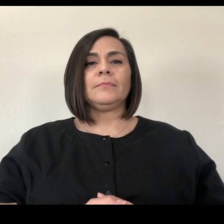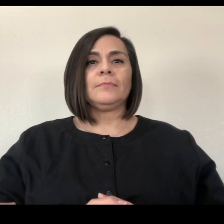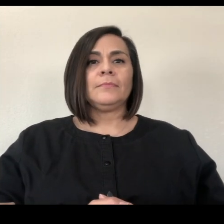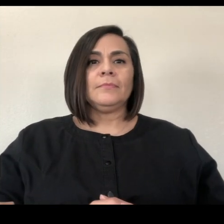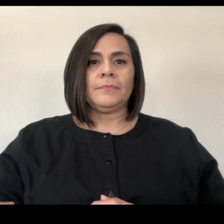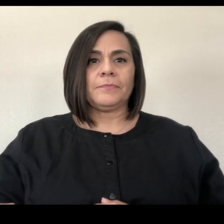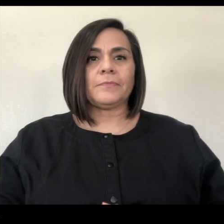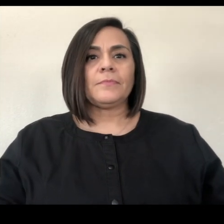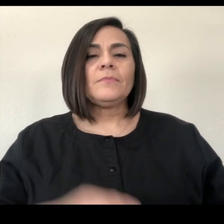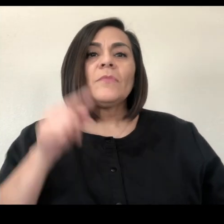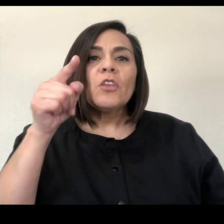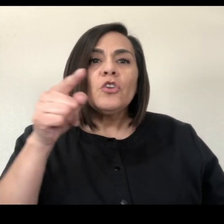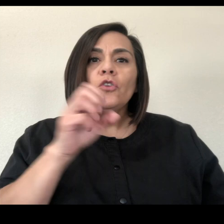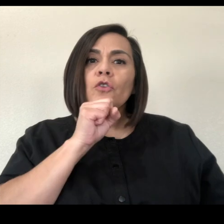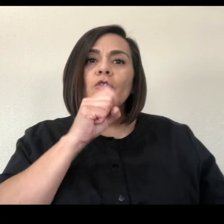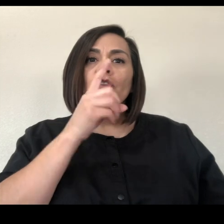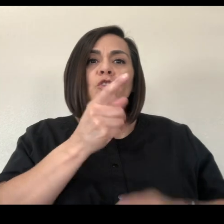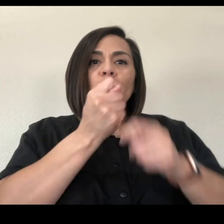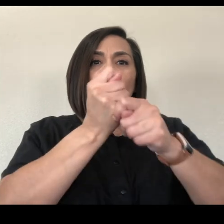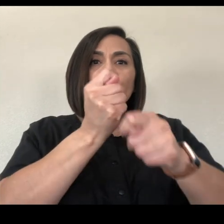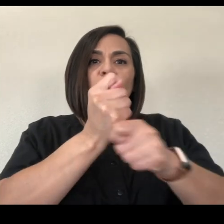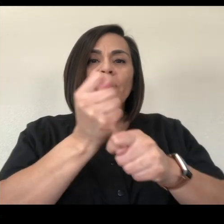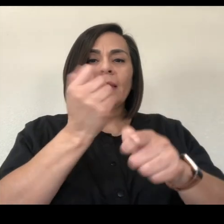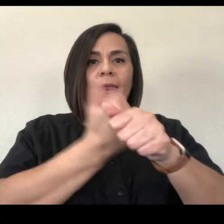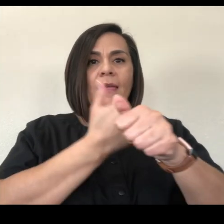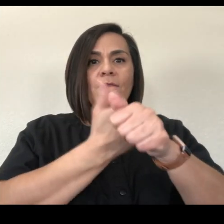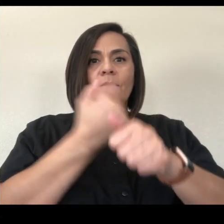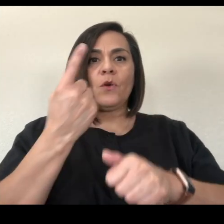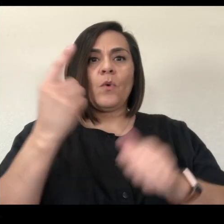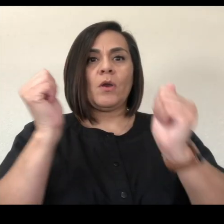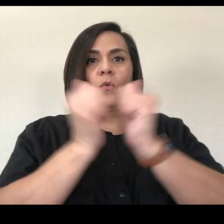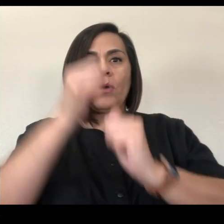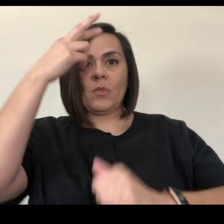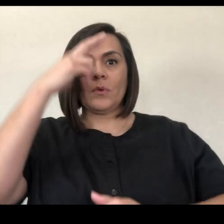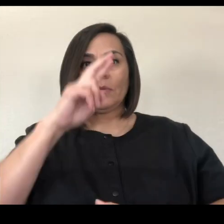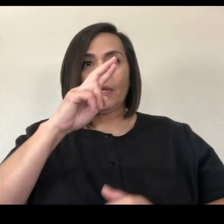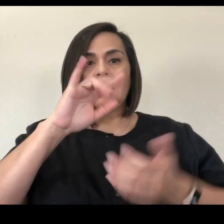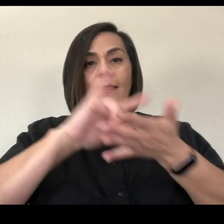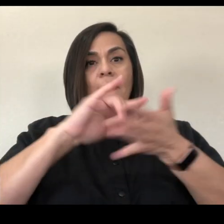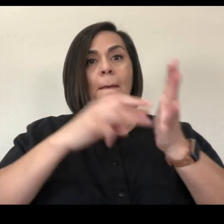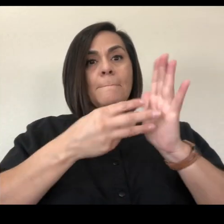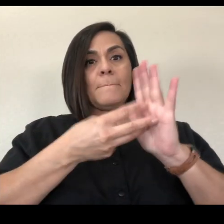You should treat everyone with respect. That means you share and take turns.